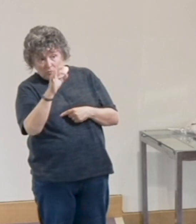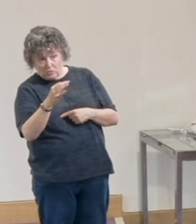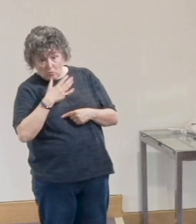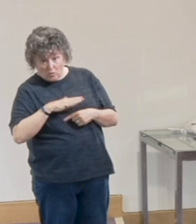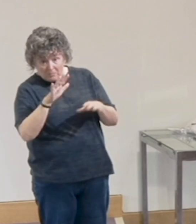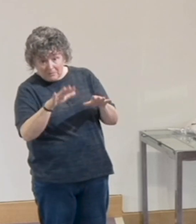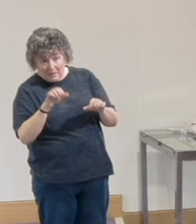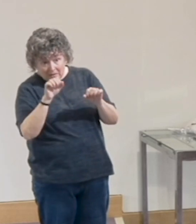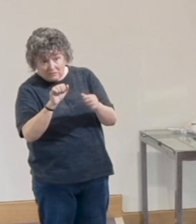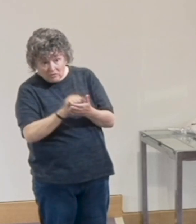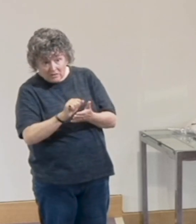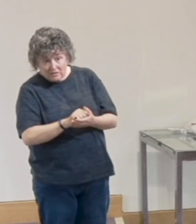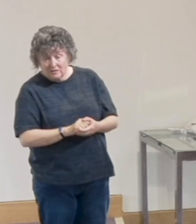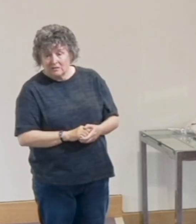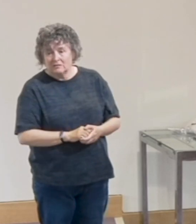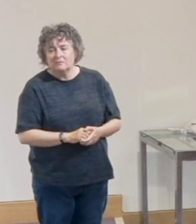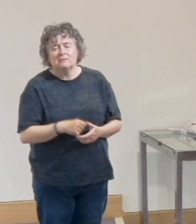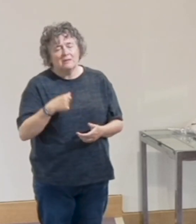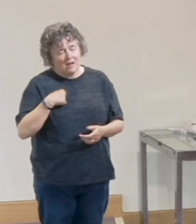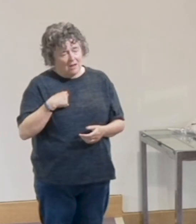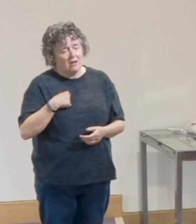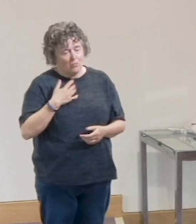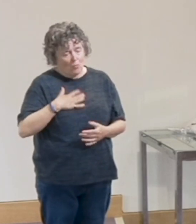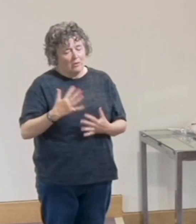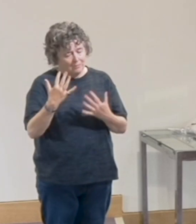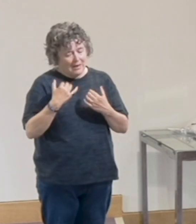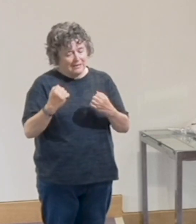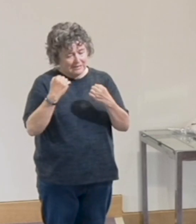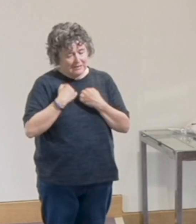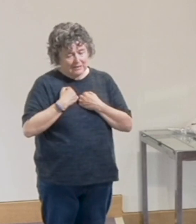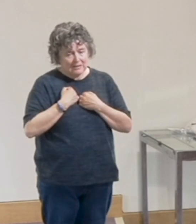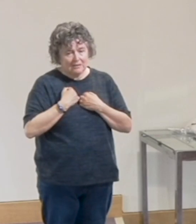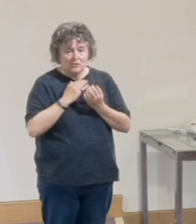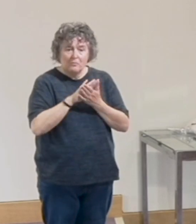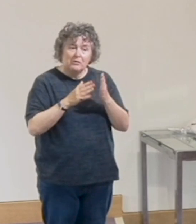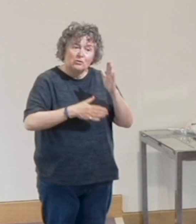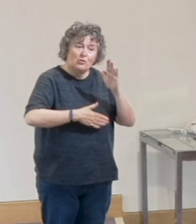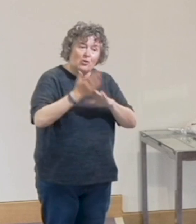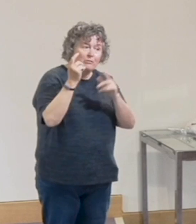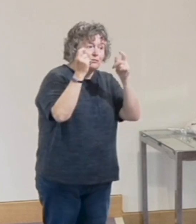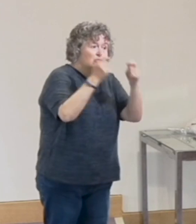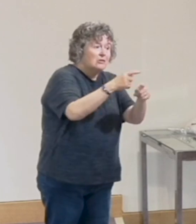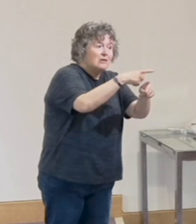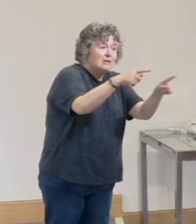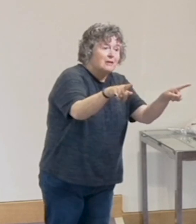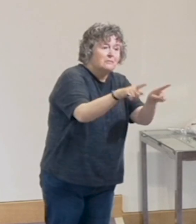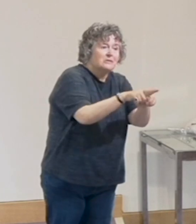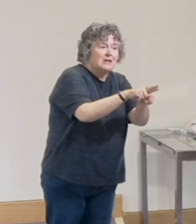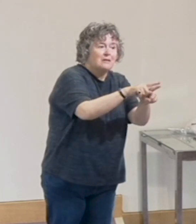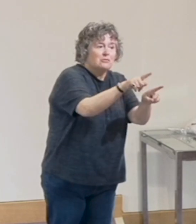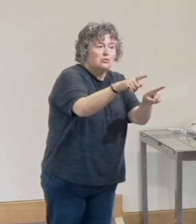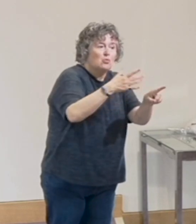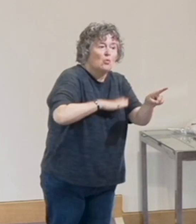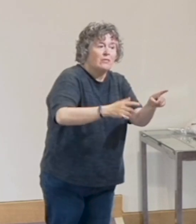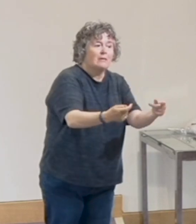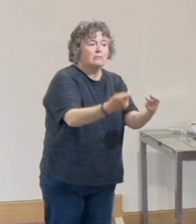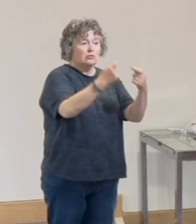No? I do. So therefore go and do unto others as you would have them do to you.